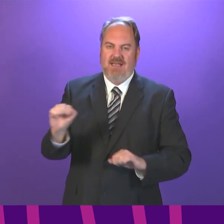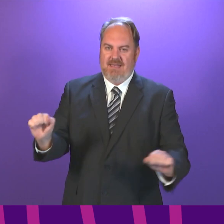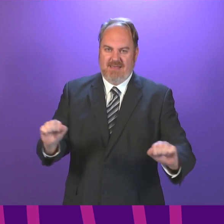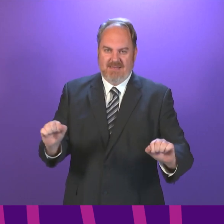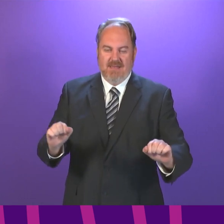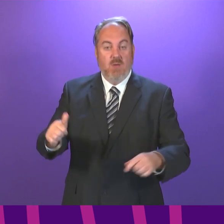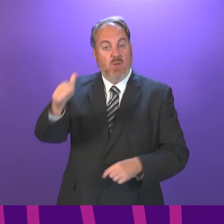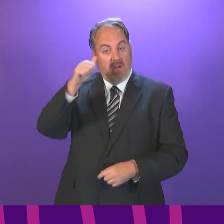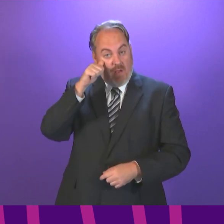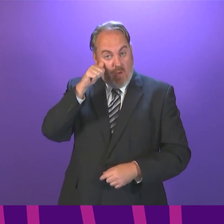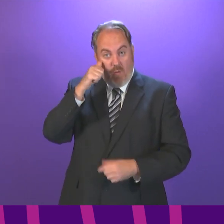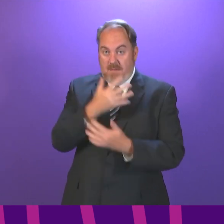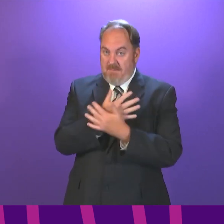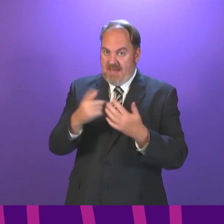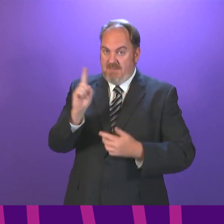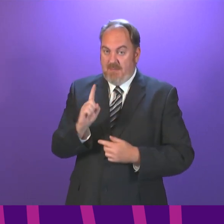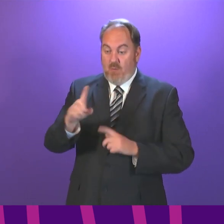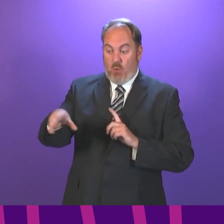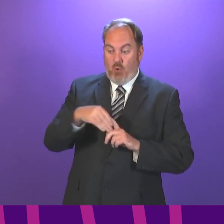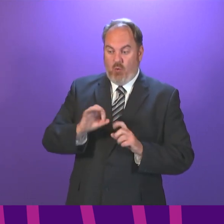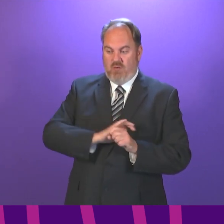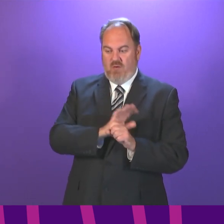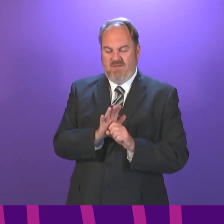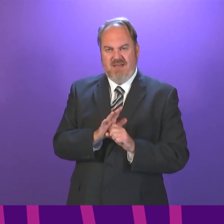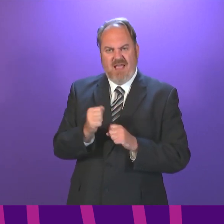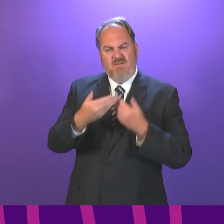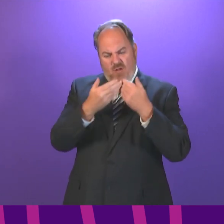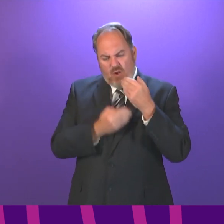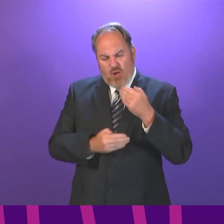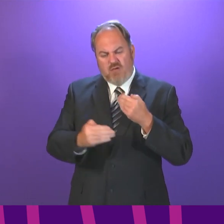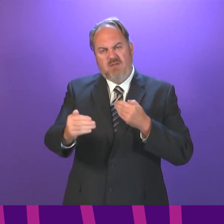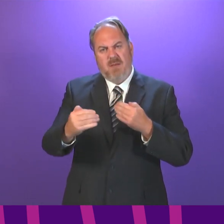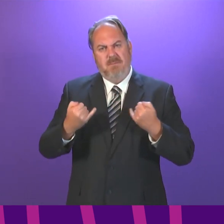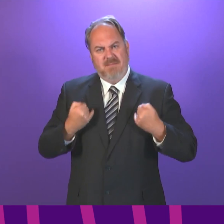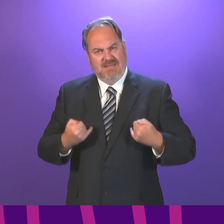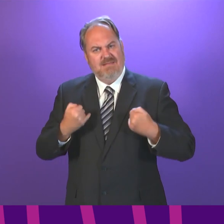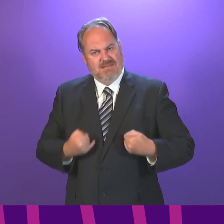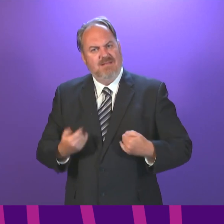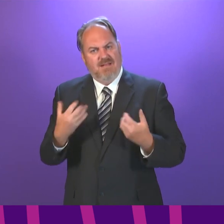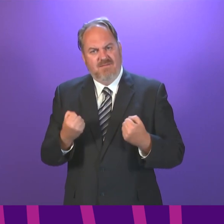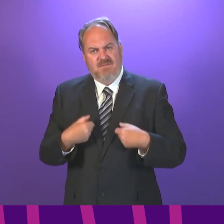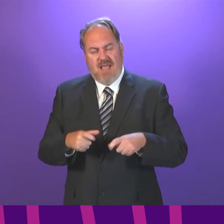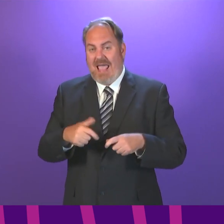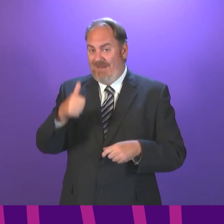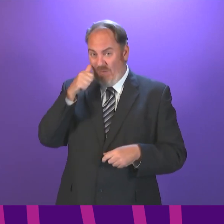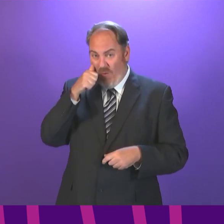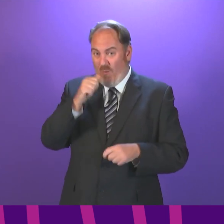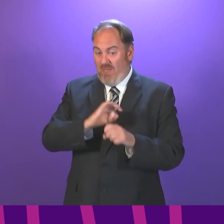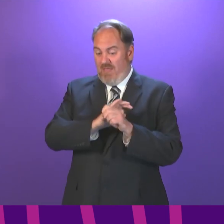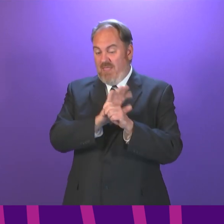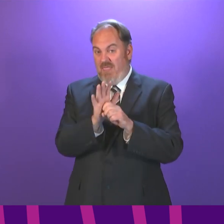of long COVID, should not be underestimated, and its ability to mutate may yet pose us real challenges.